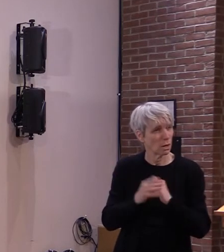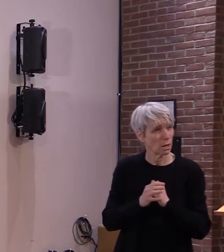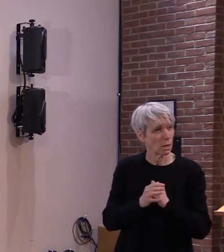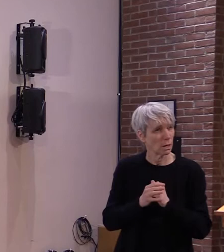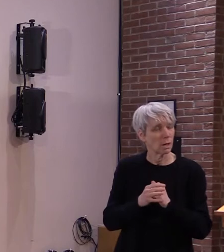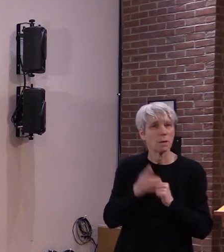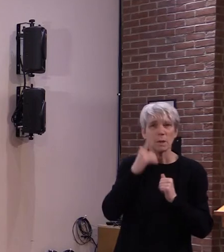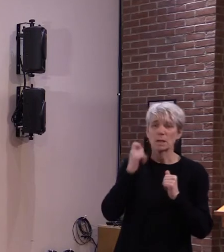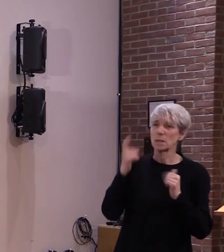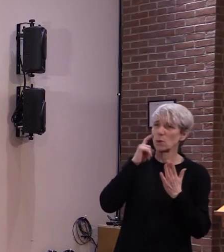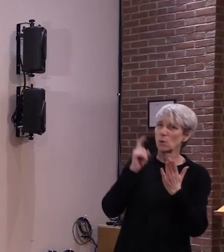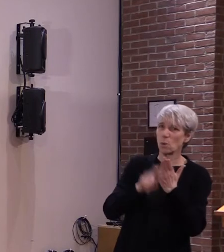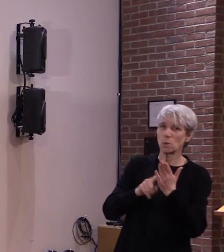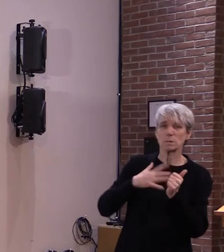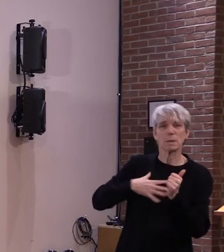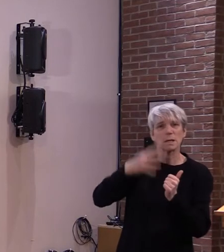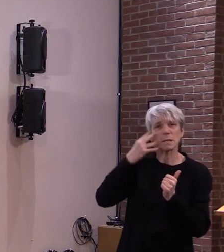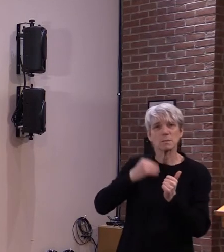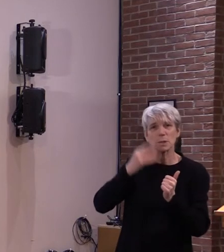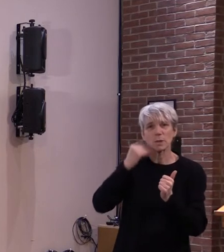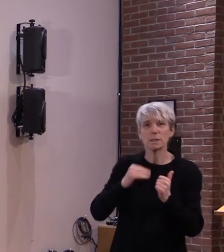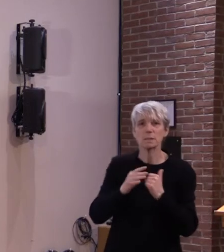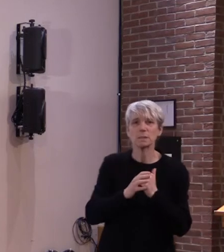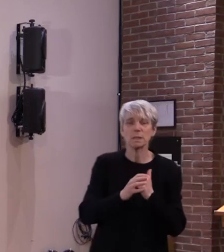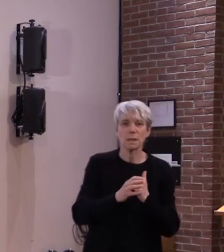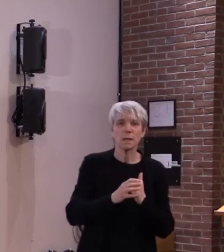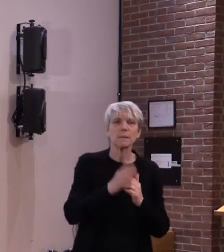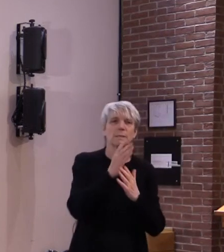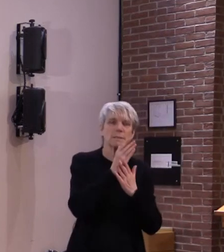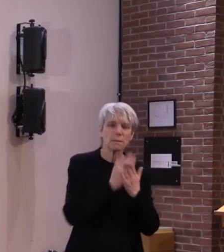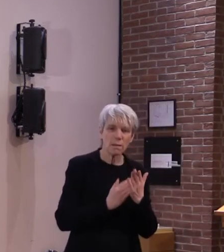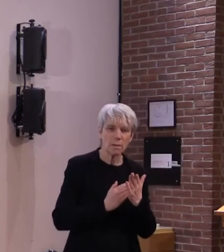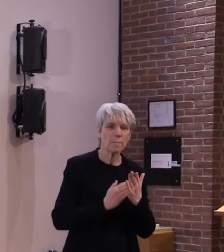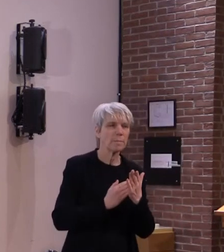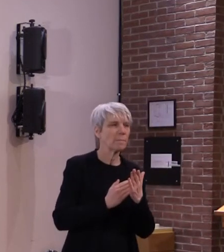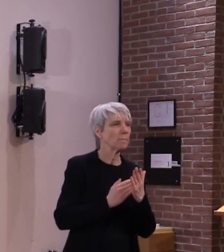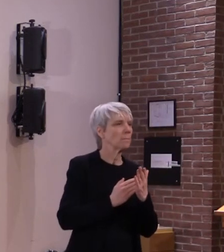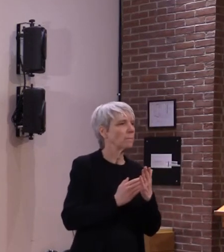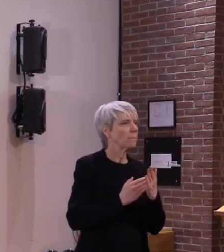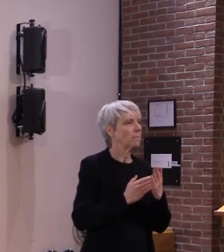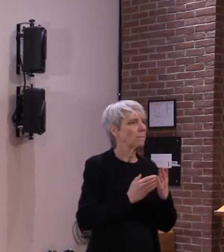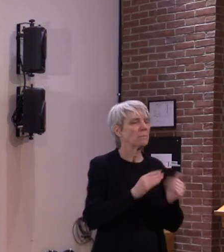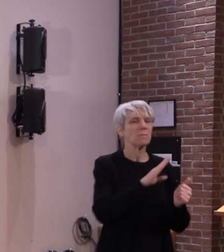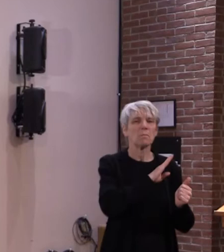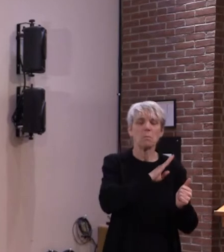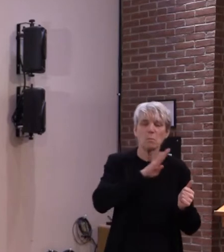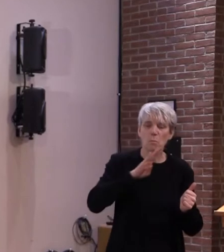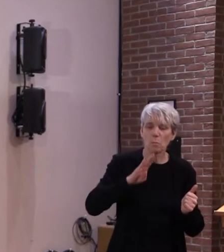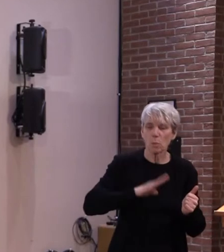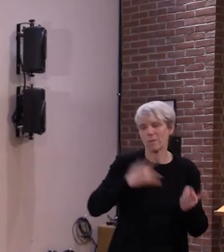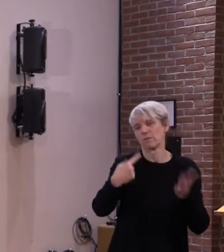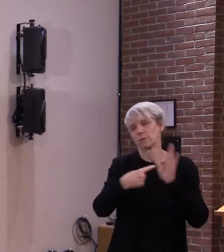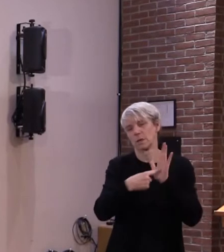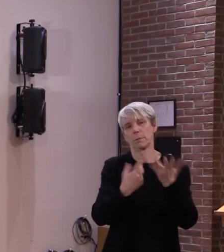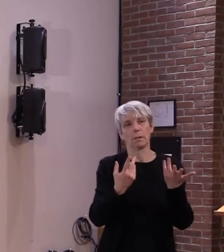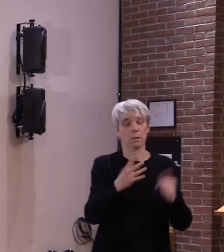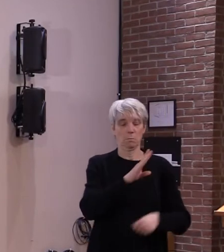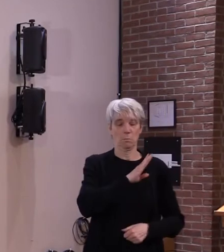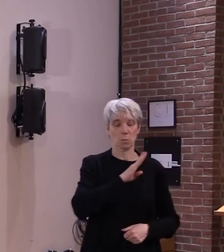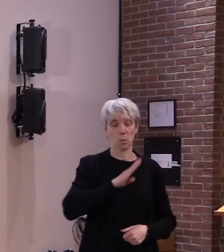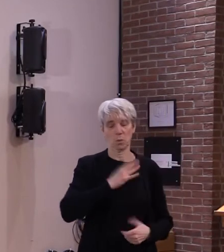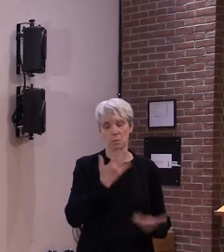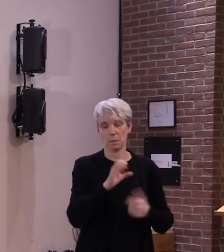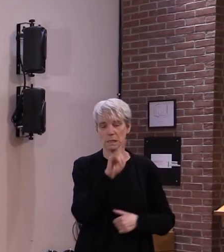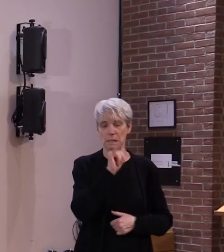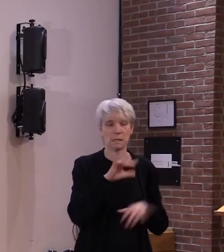committees and the like continue to have um in-person meetings is that